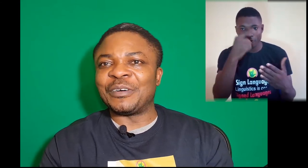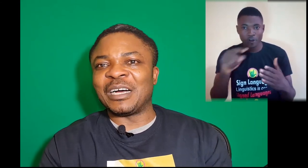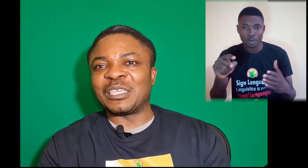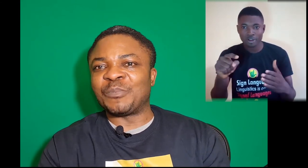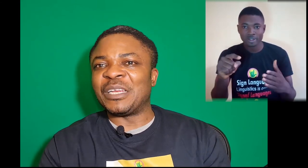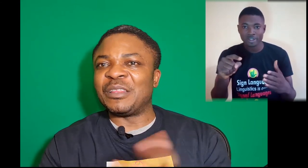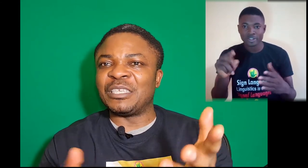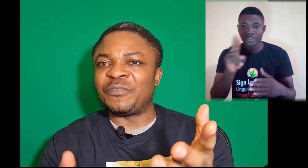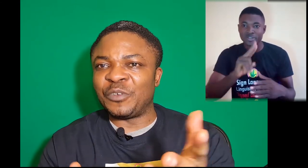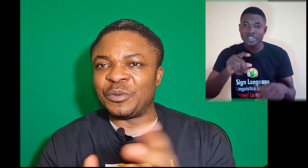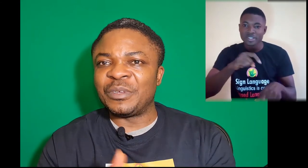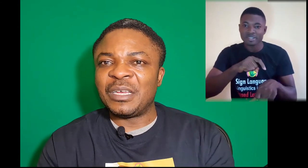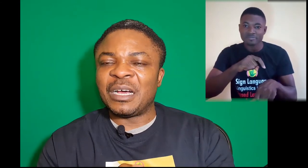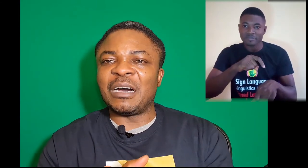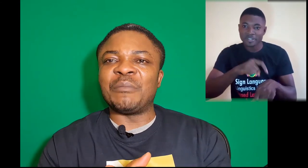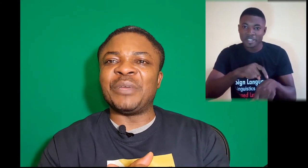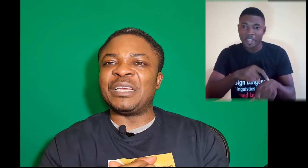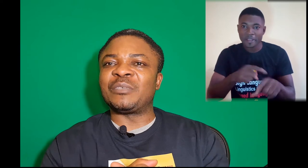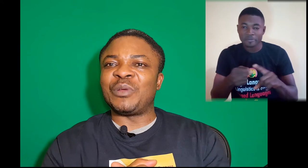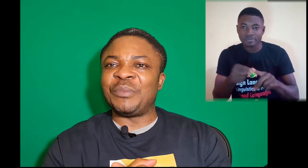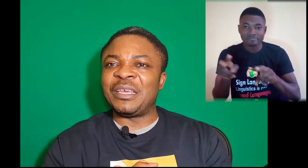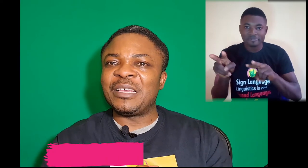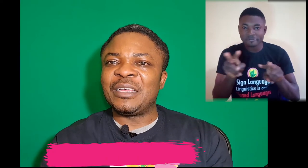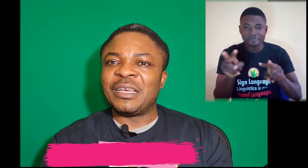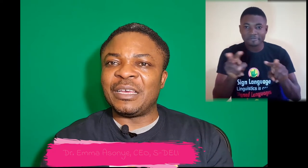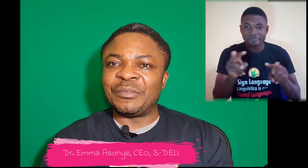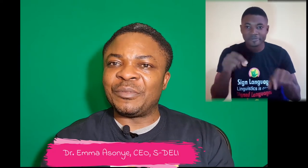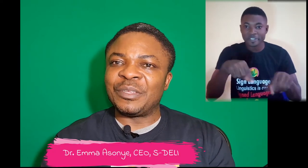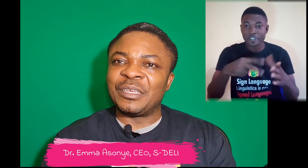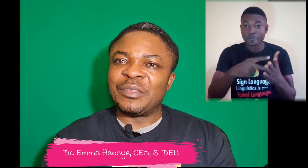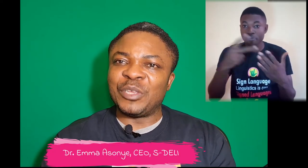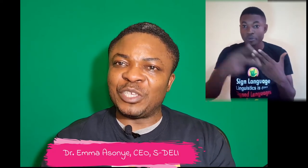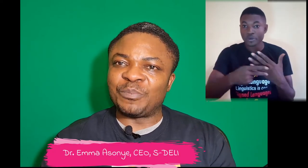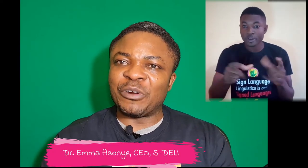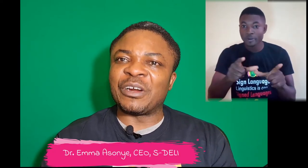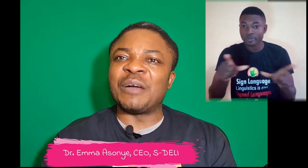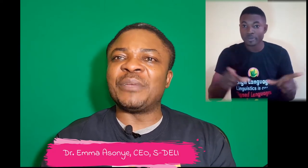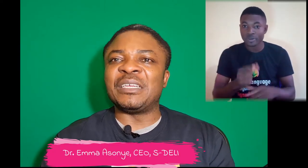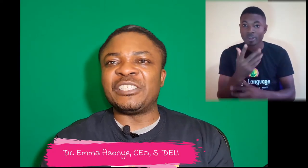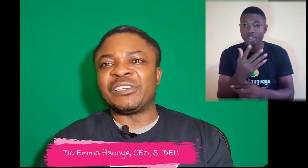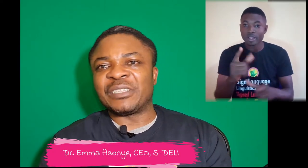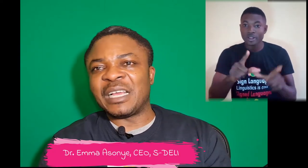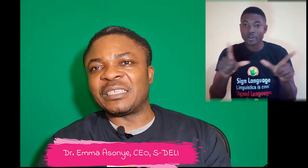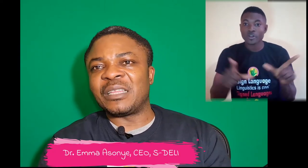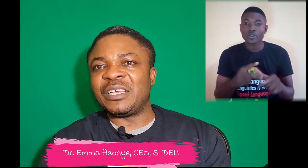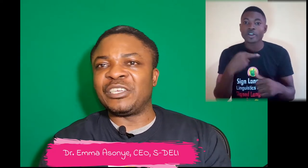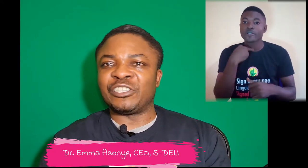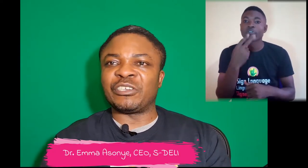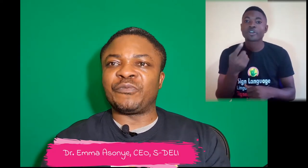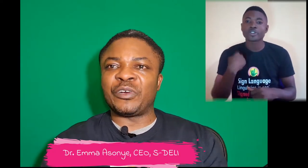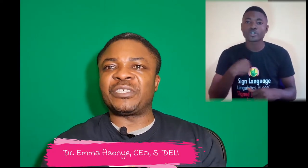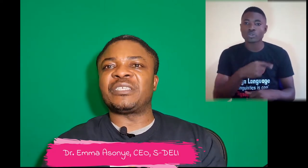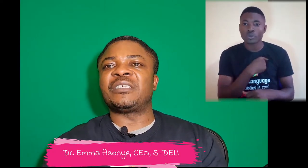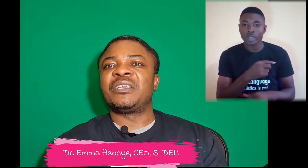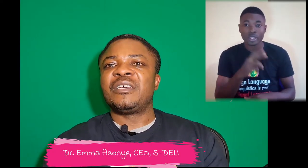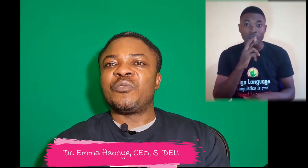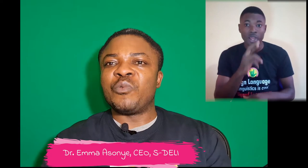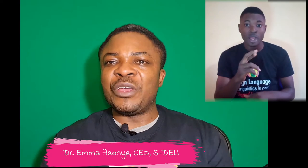spending these few minutes with me in this program, indigenous hands, the indigenous voices. We